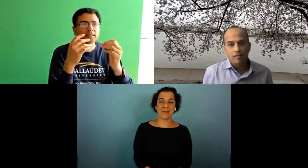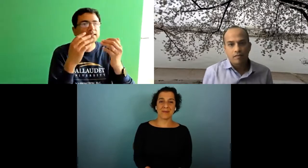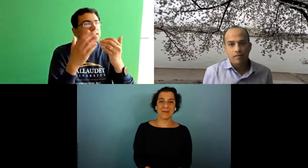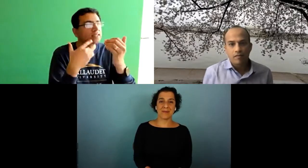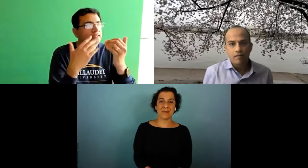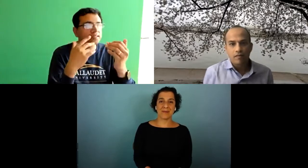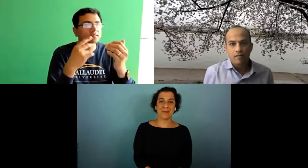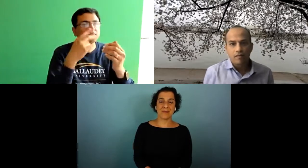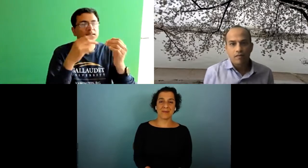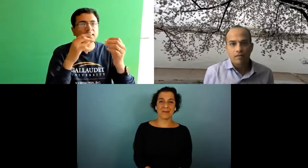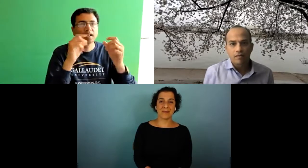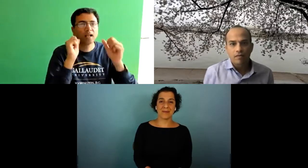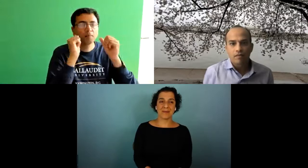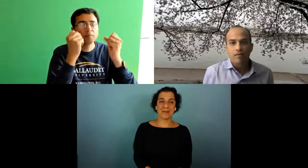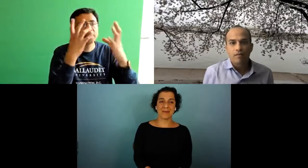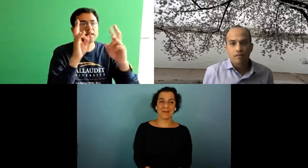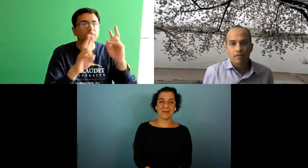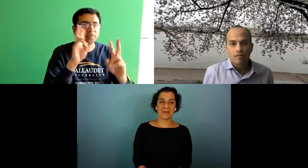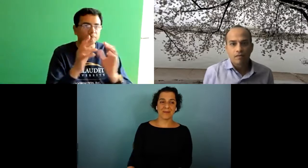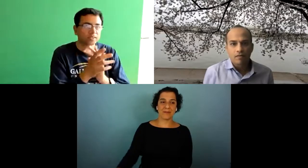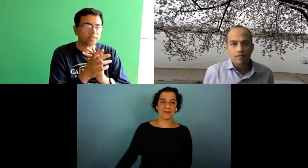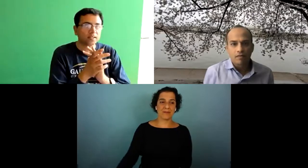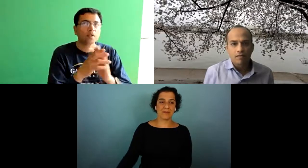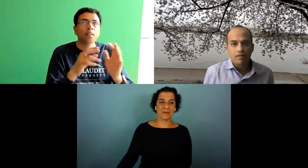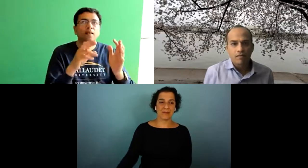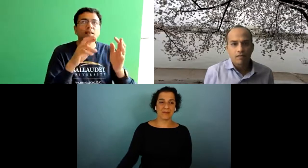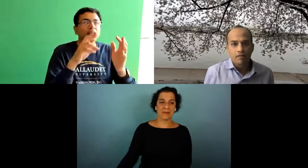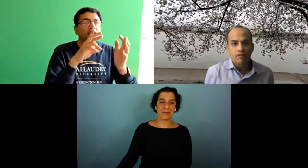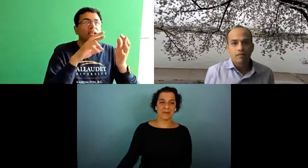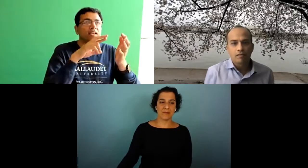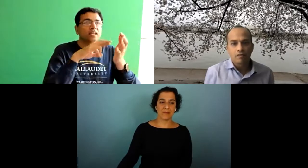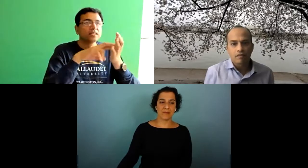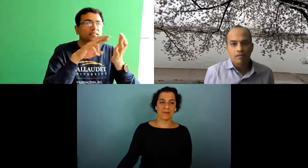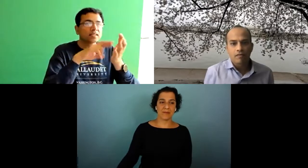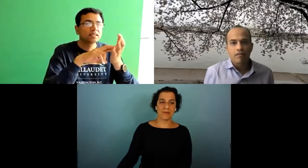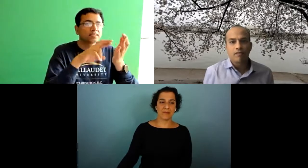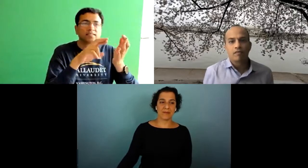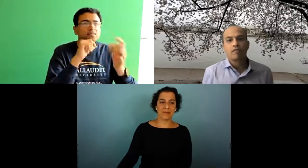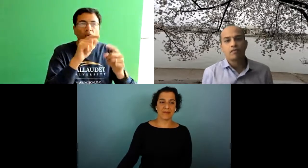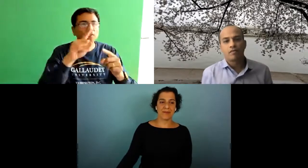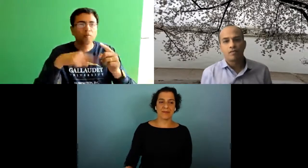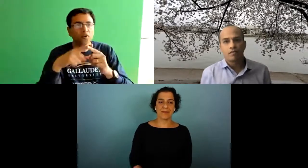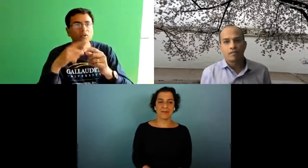to make these sorts of technologies that we use easier to use